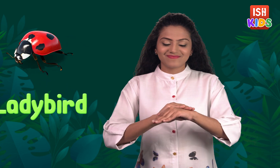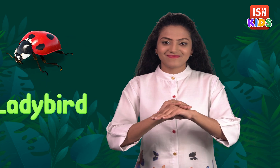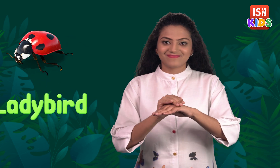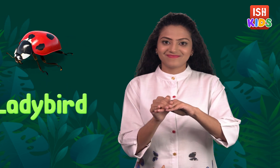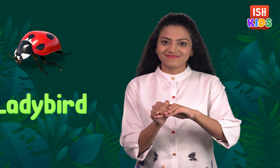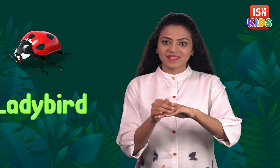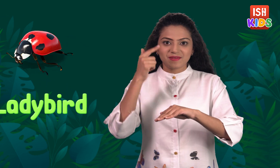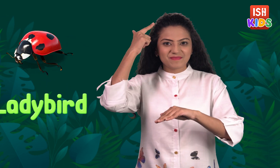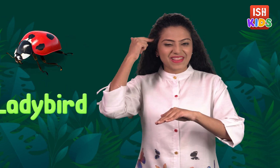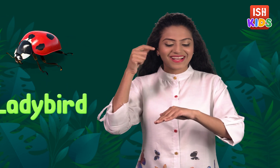Ladybird